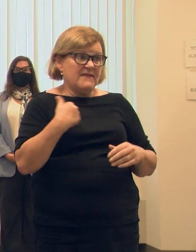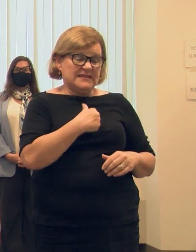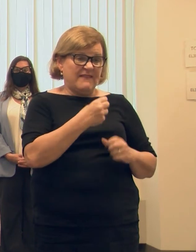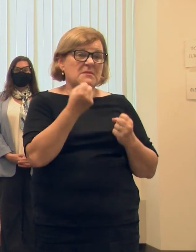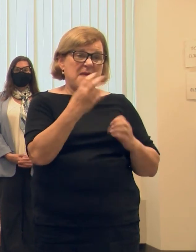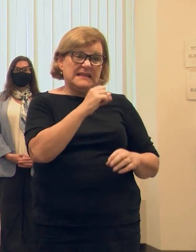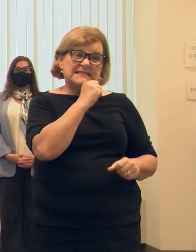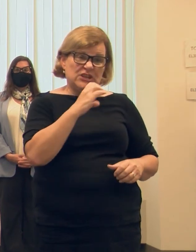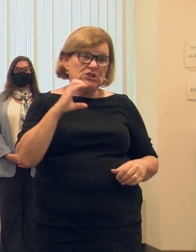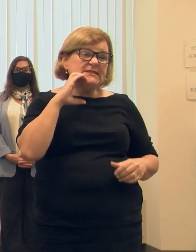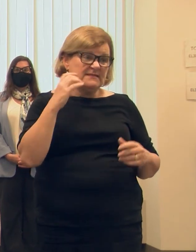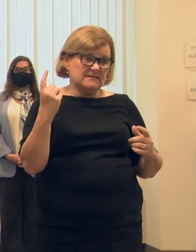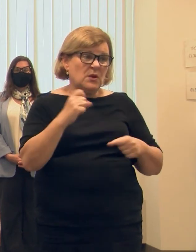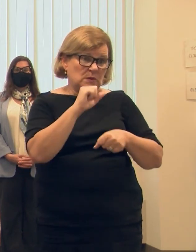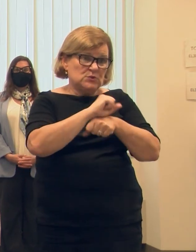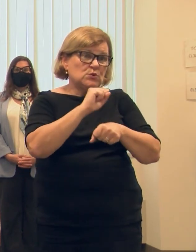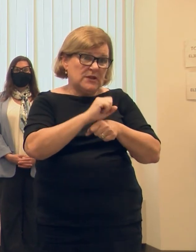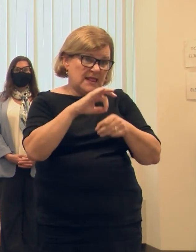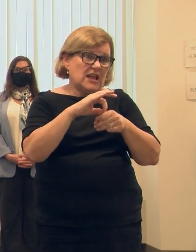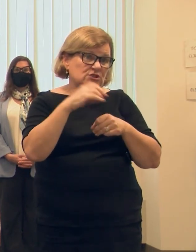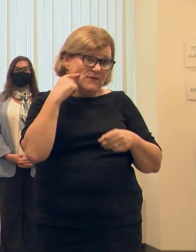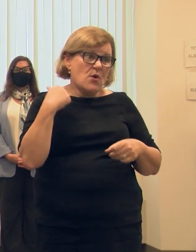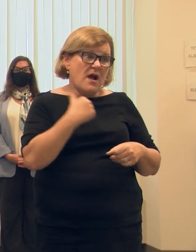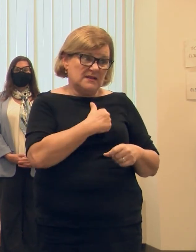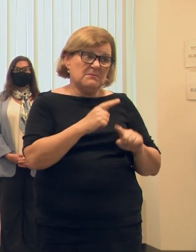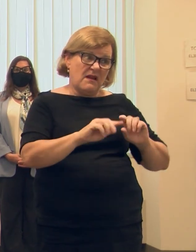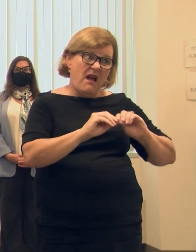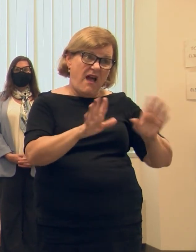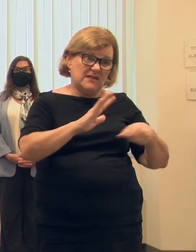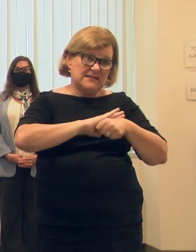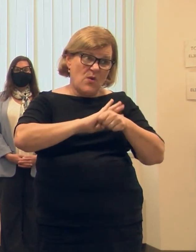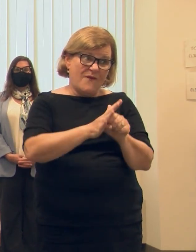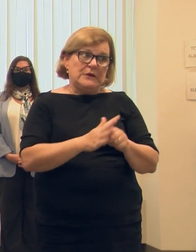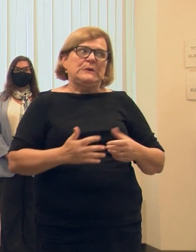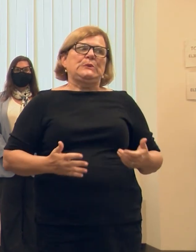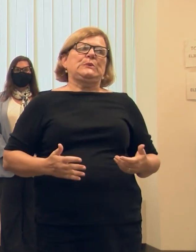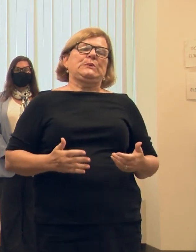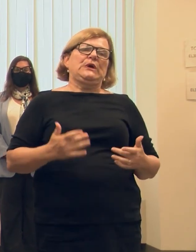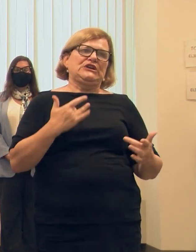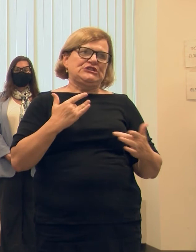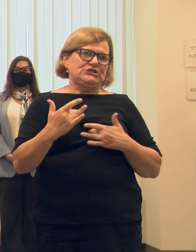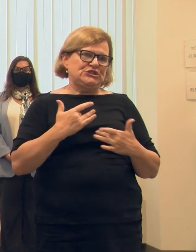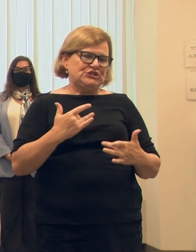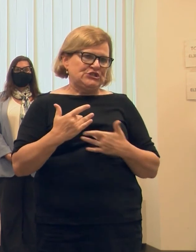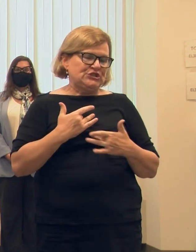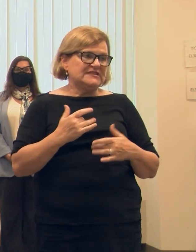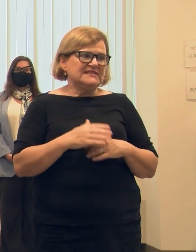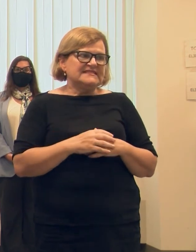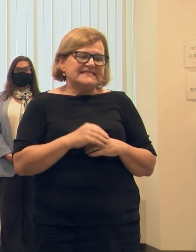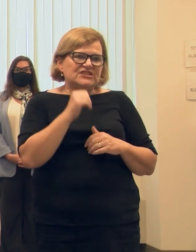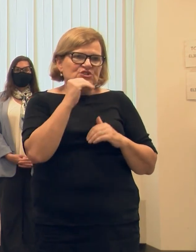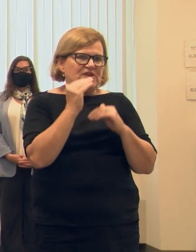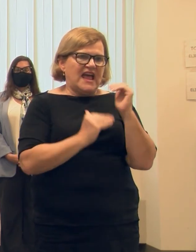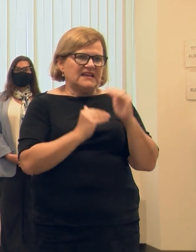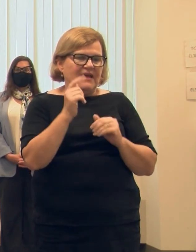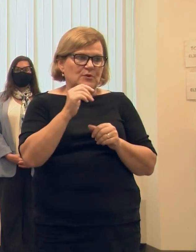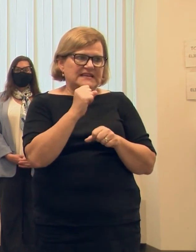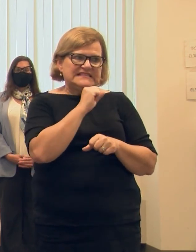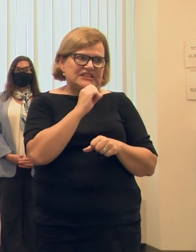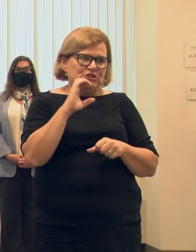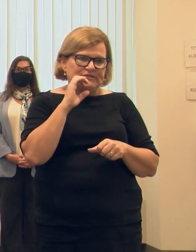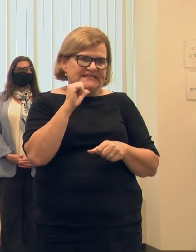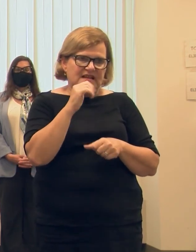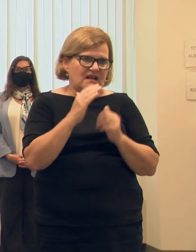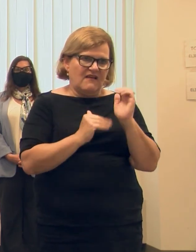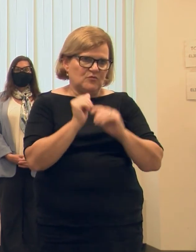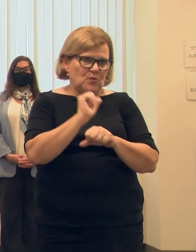seniors that have always worked the elections for us. But obviously with COVID right now, there's a lot of concern and they're not as comfortable working this election and that's